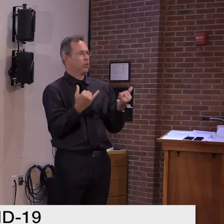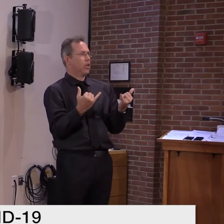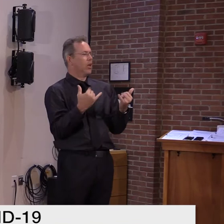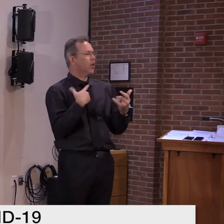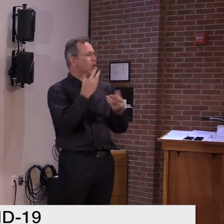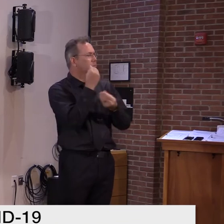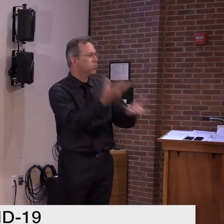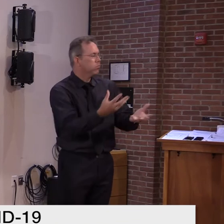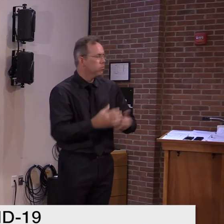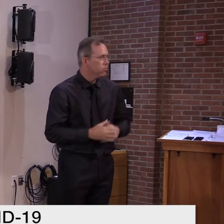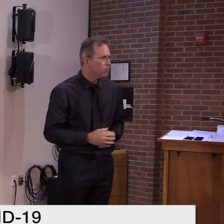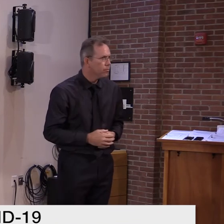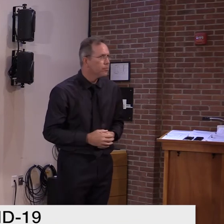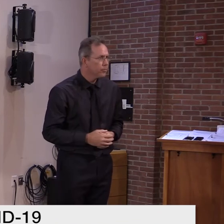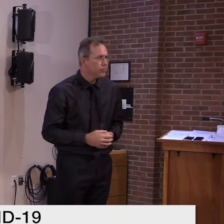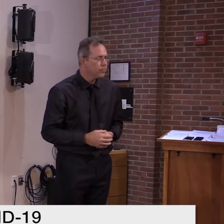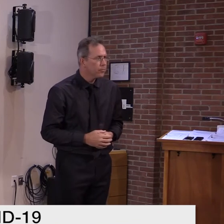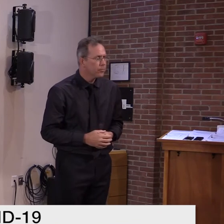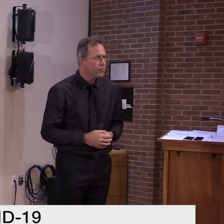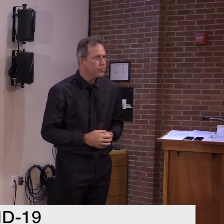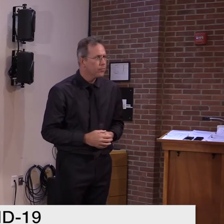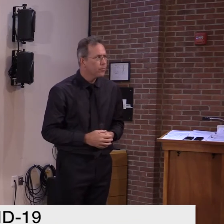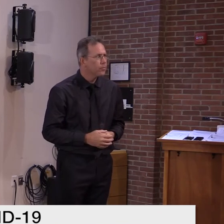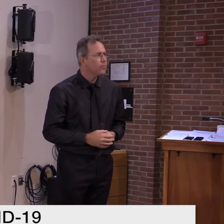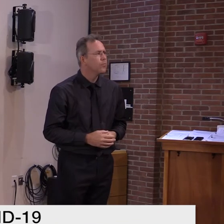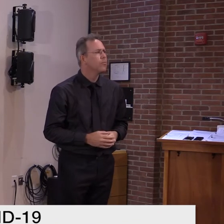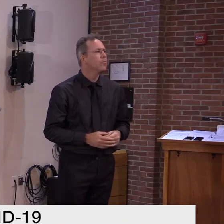Great. Okay. Thank you all very much. you.